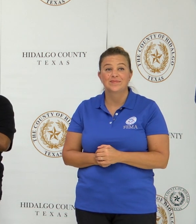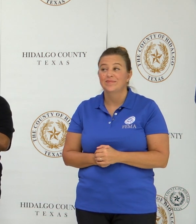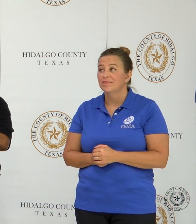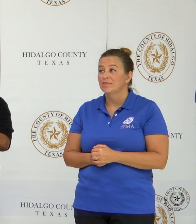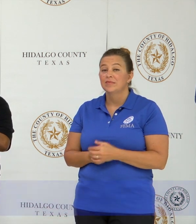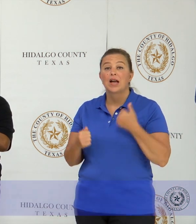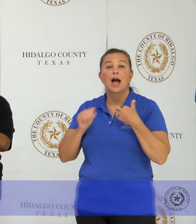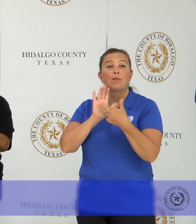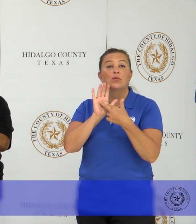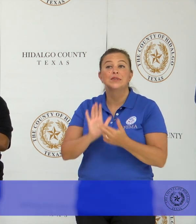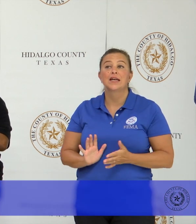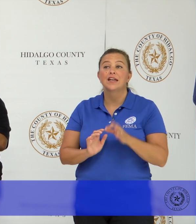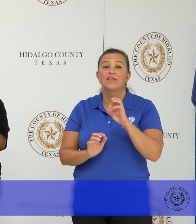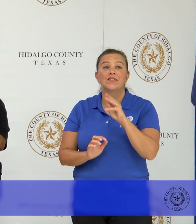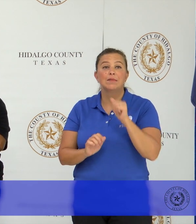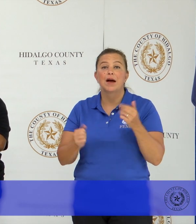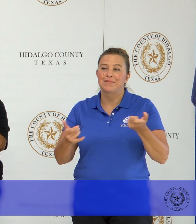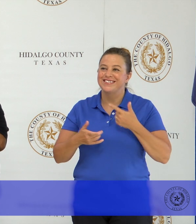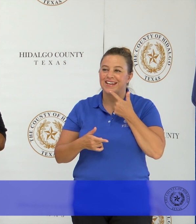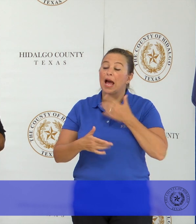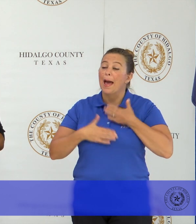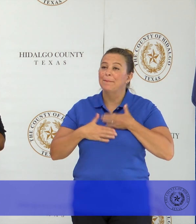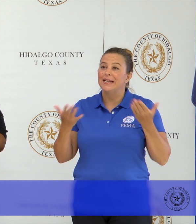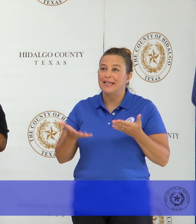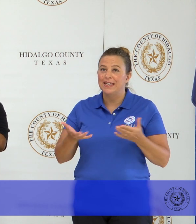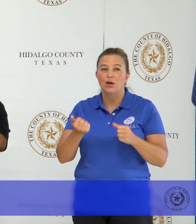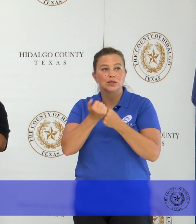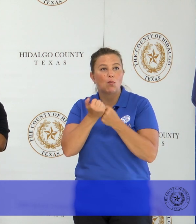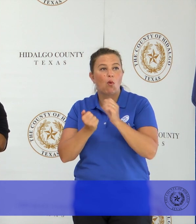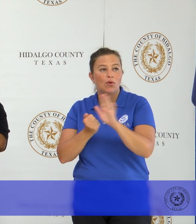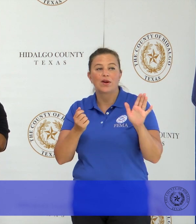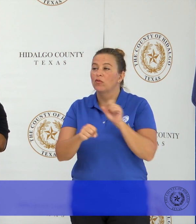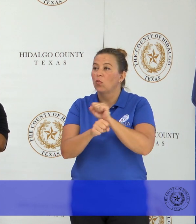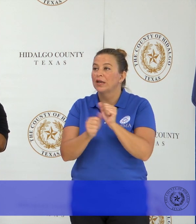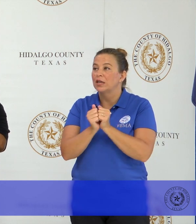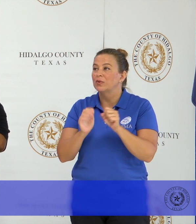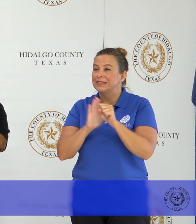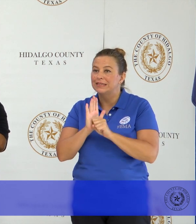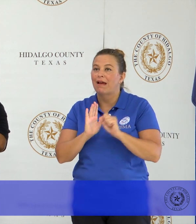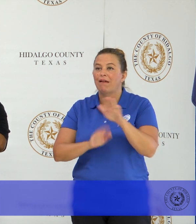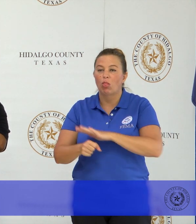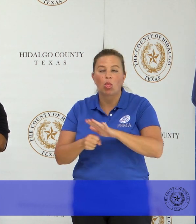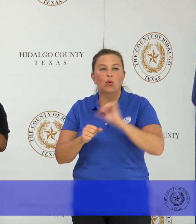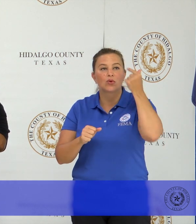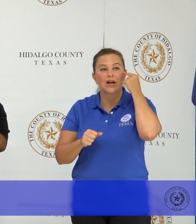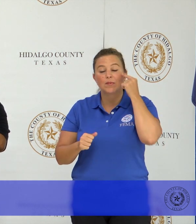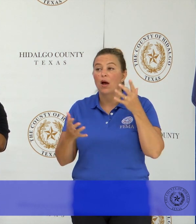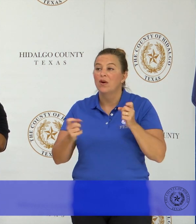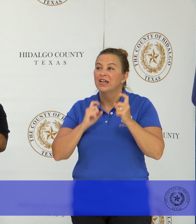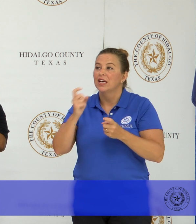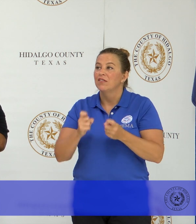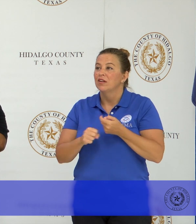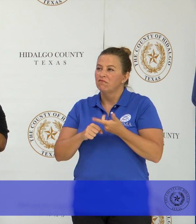As a representative of FEMA, I'd like to tell you that we're happy to be here in support of this effort and working with the state and local government. I'd like to give you a